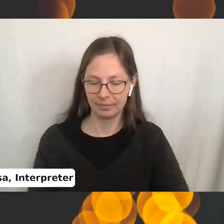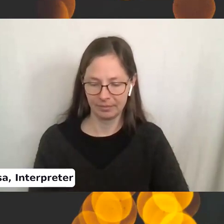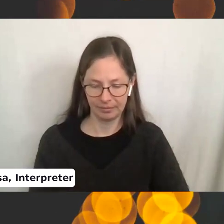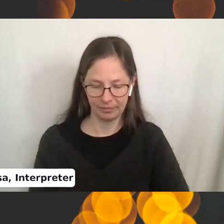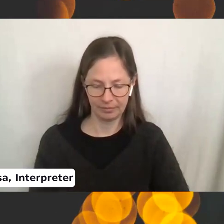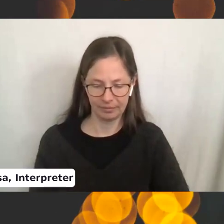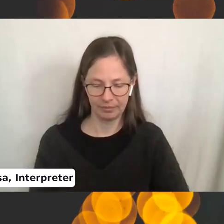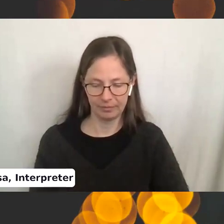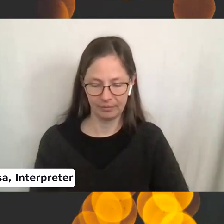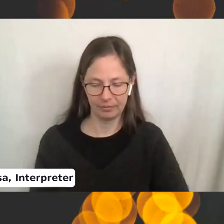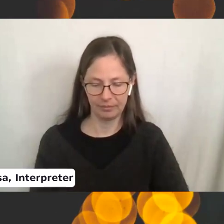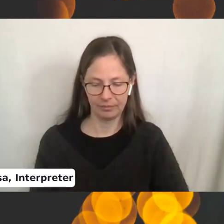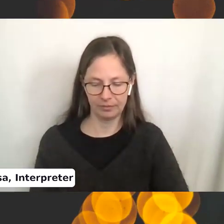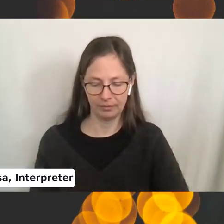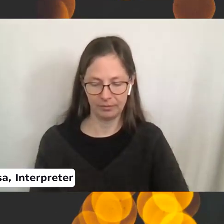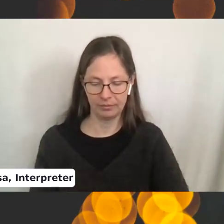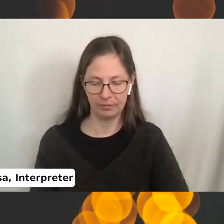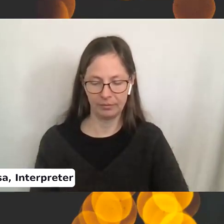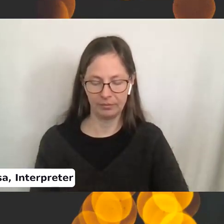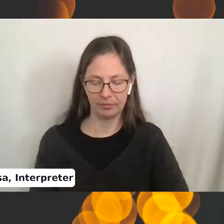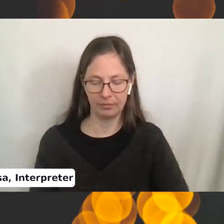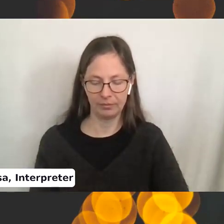Um, these things,